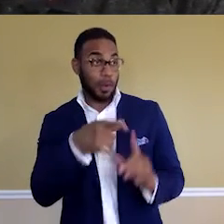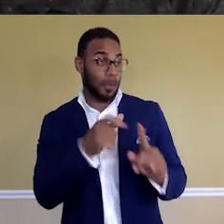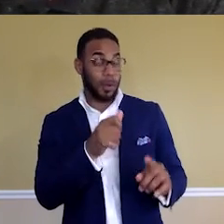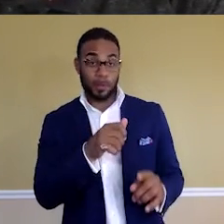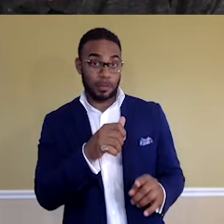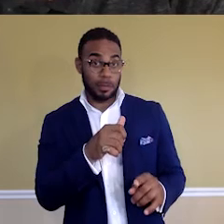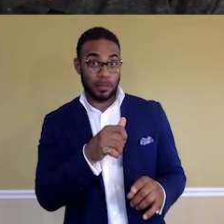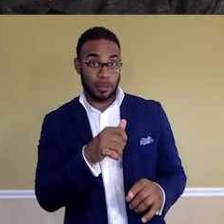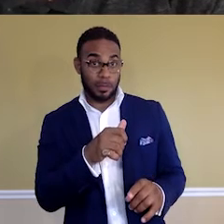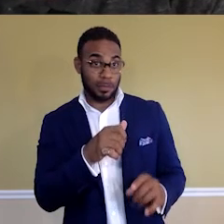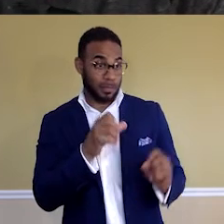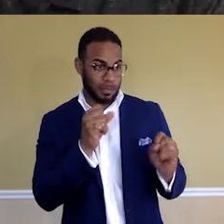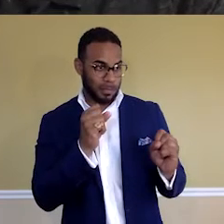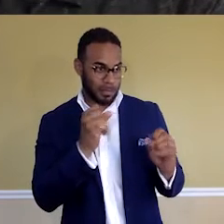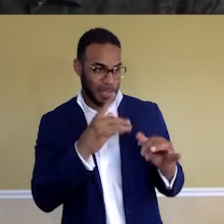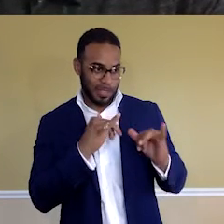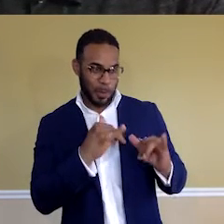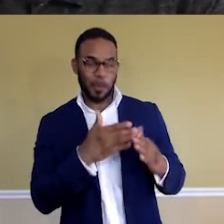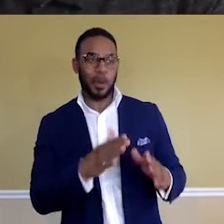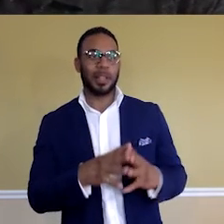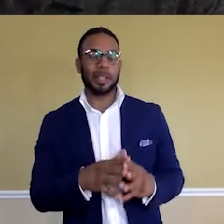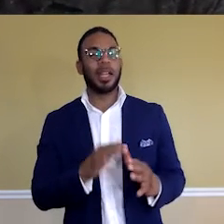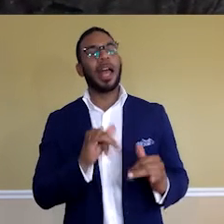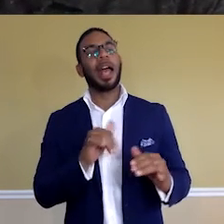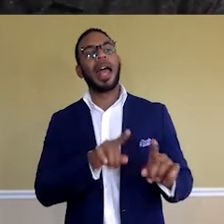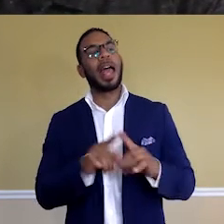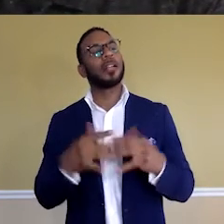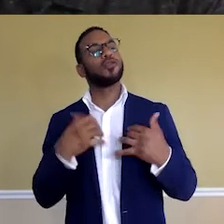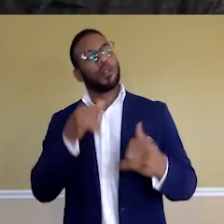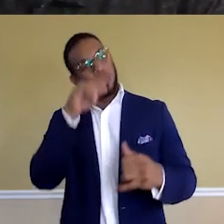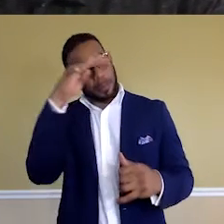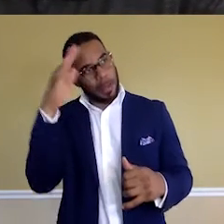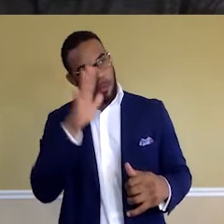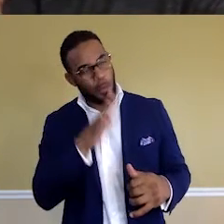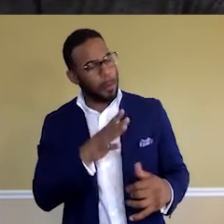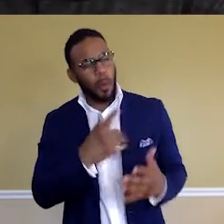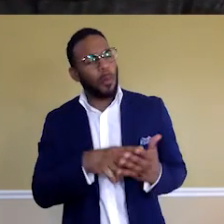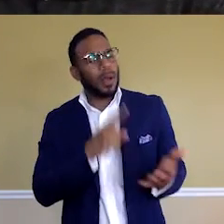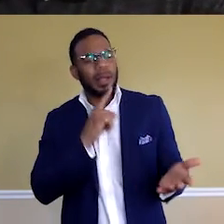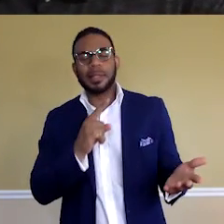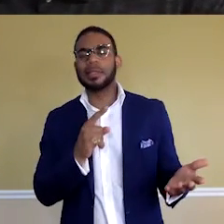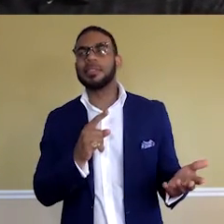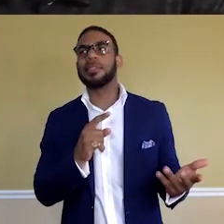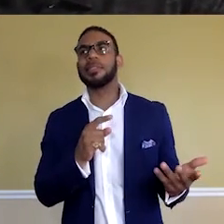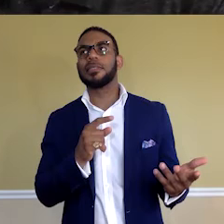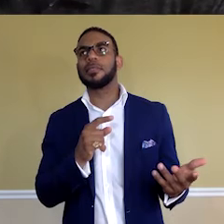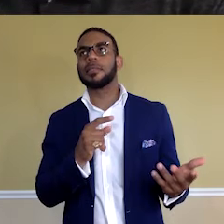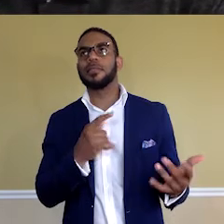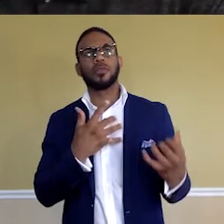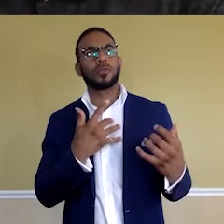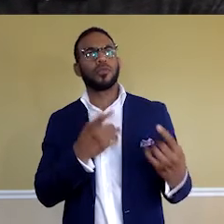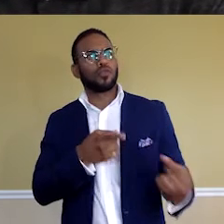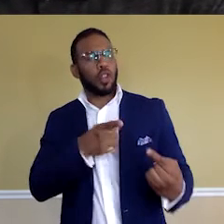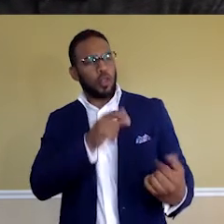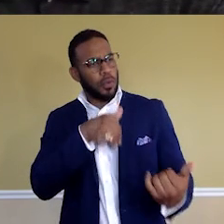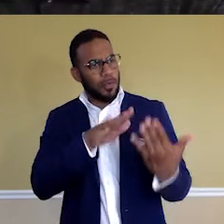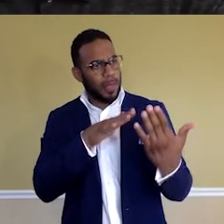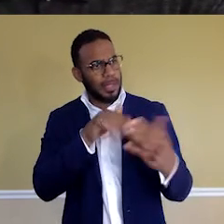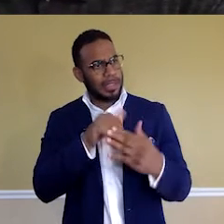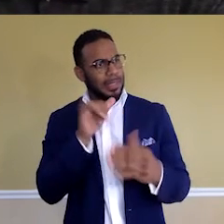so many ways. So as a strong black woman, what is a struggle that you face in the industry and how